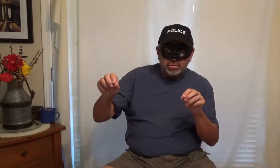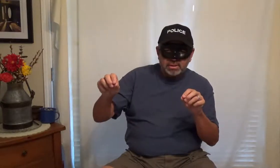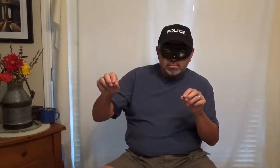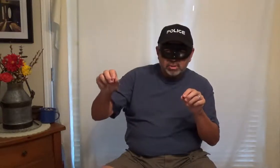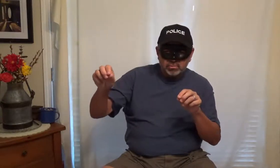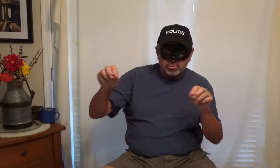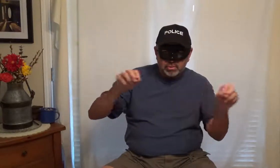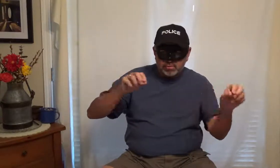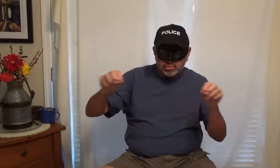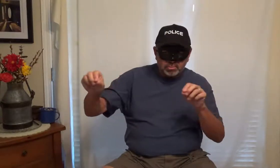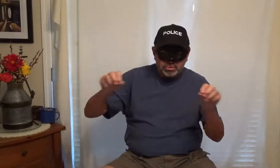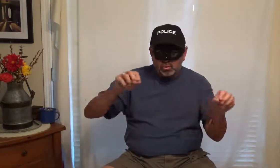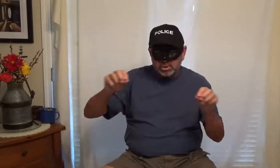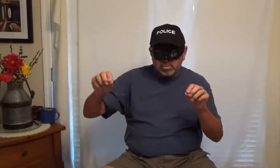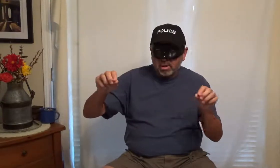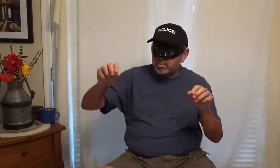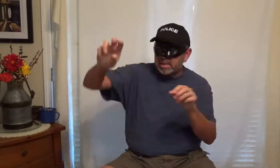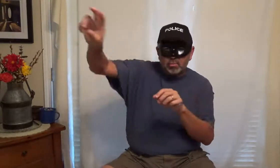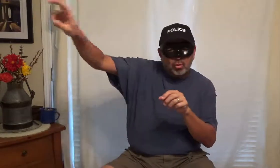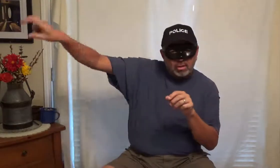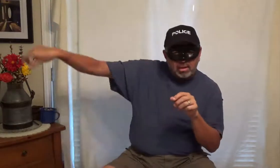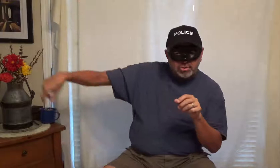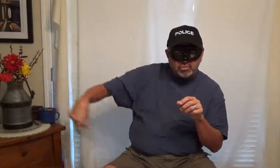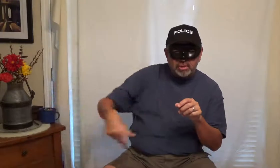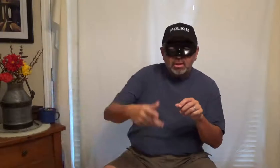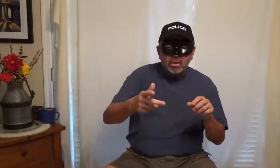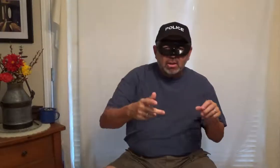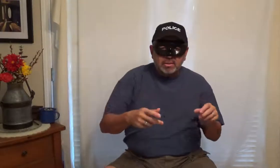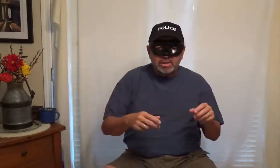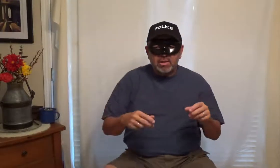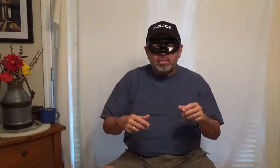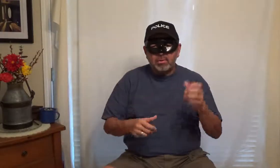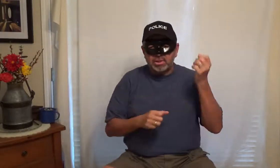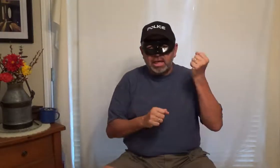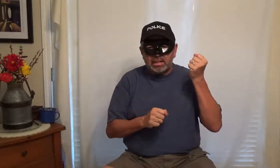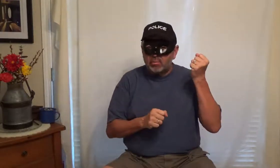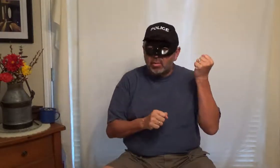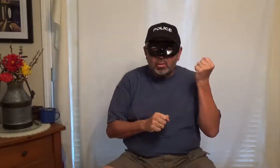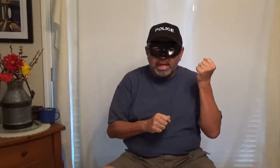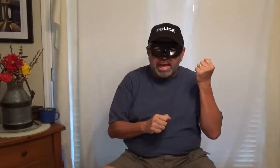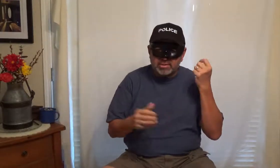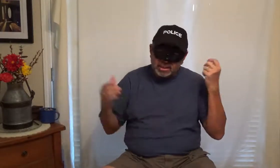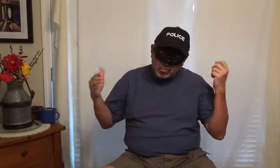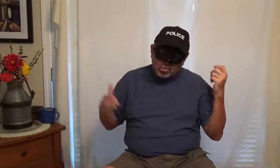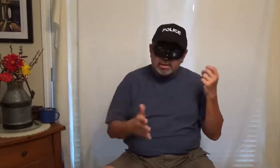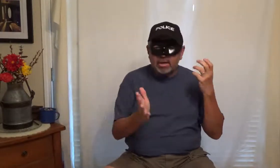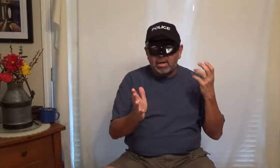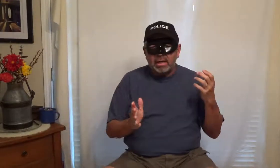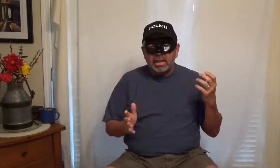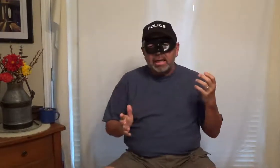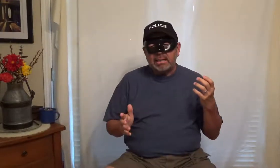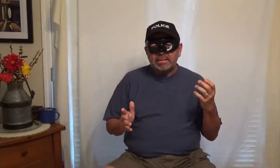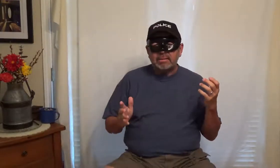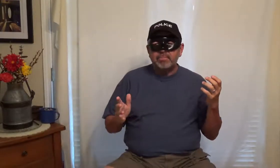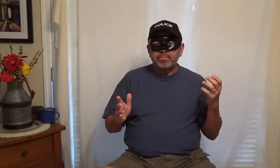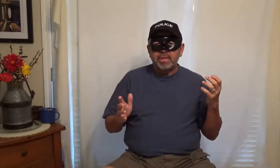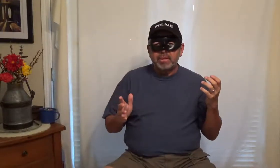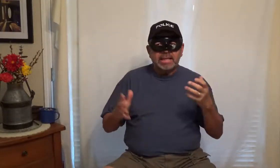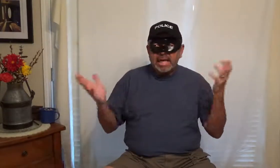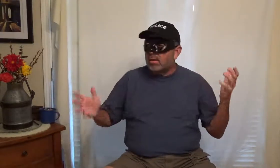unit because we some of us were patrolling this park so they come roaring down the street because they saw me with a shotgun wonder what we have so they come rolling in there and they get out